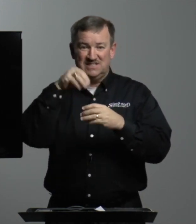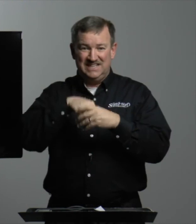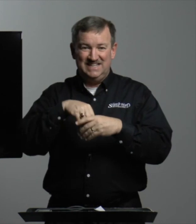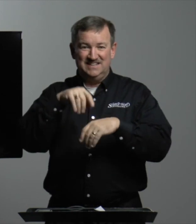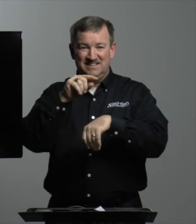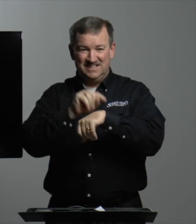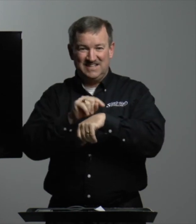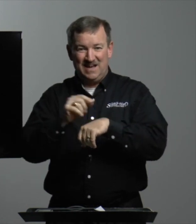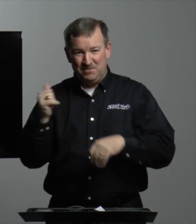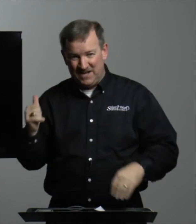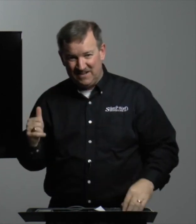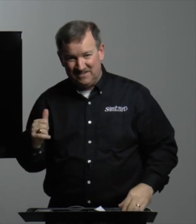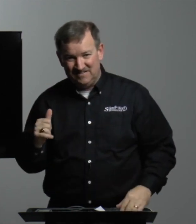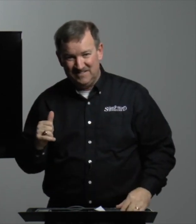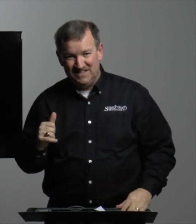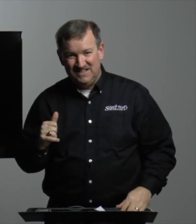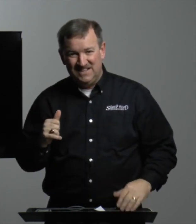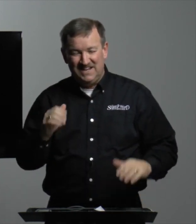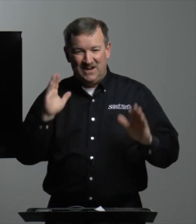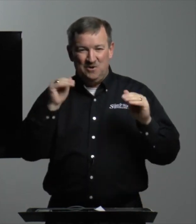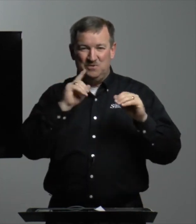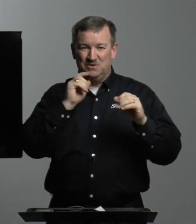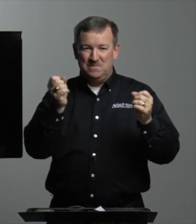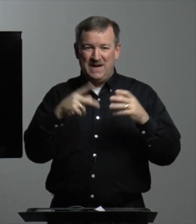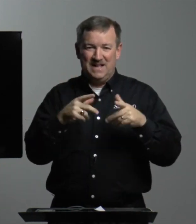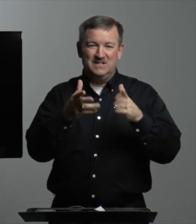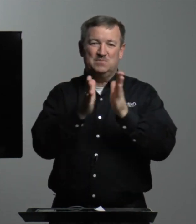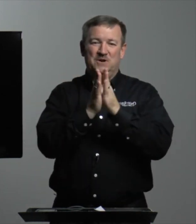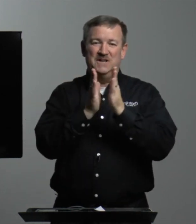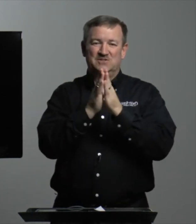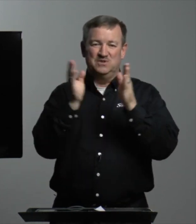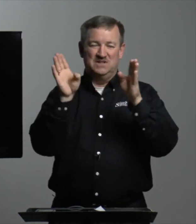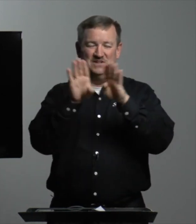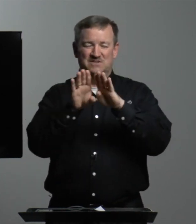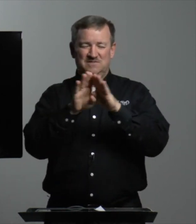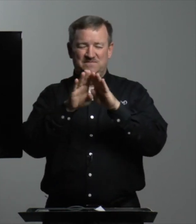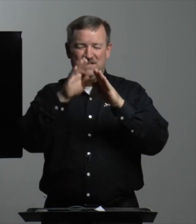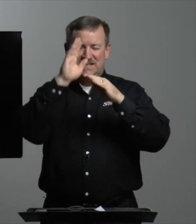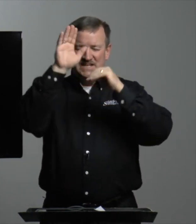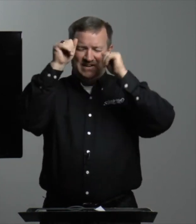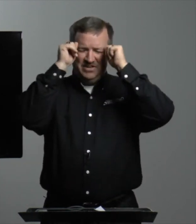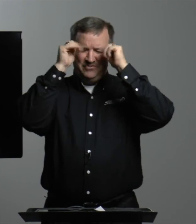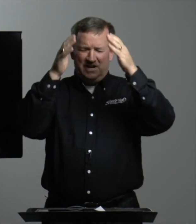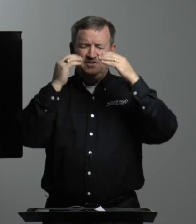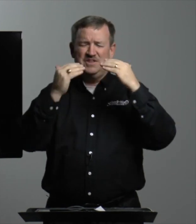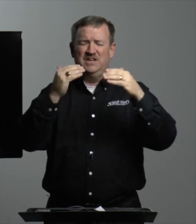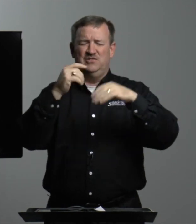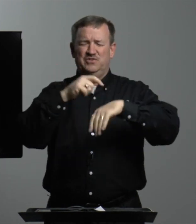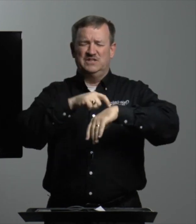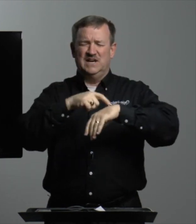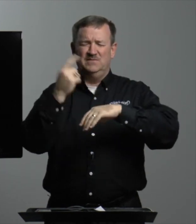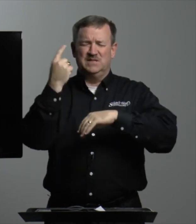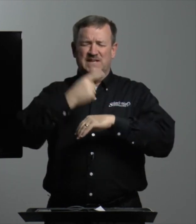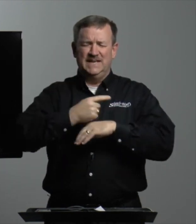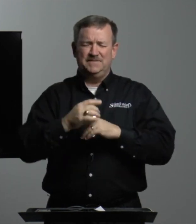in the tabernacle. And I hope you'll come back. Let's pray as we close. Heavenly Father, thank you for the time today.